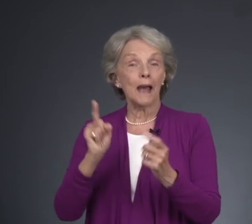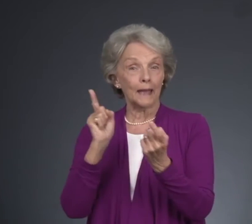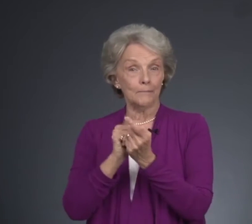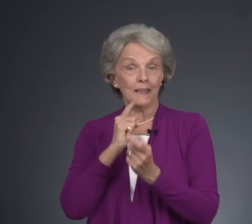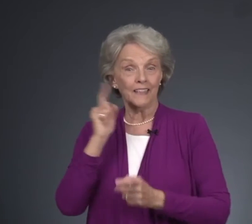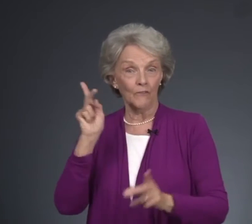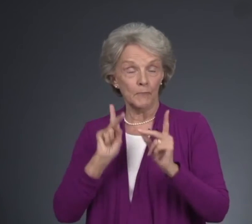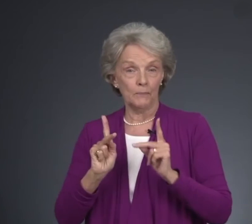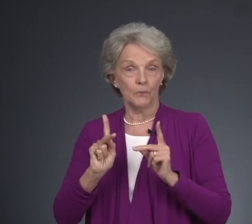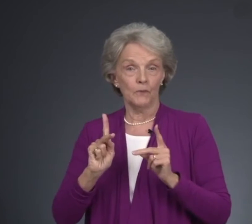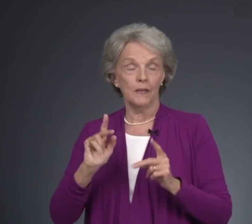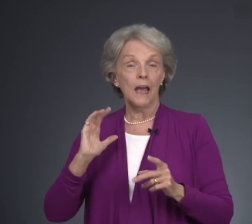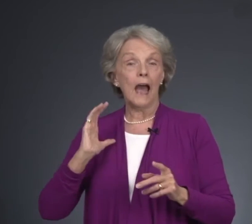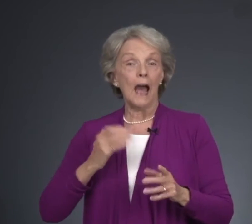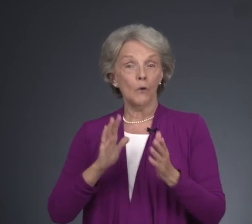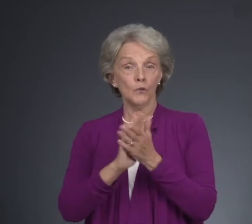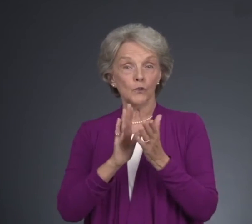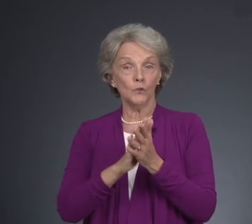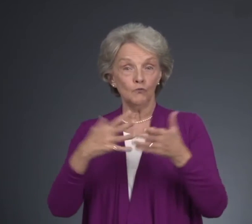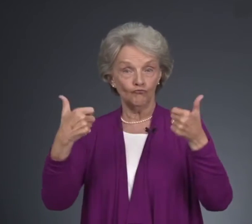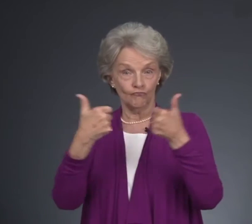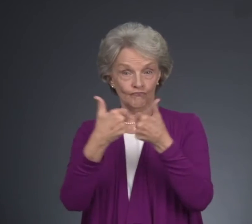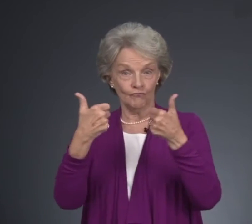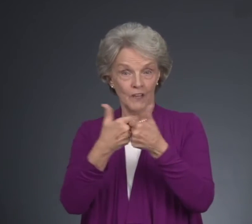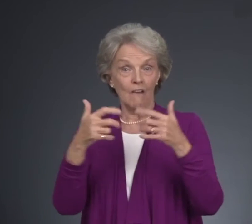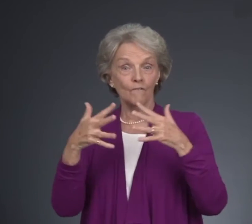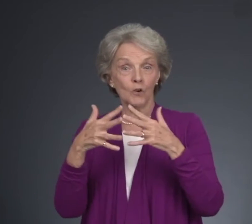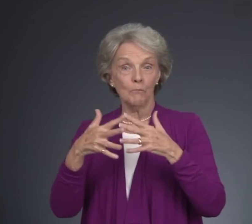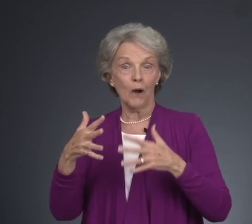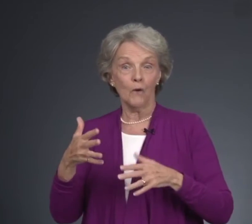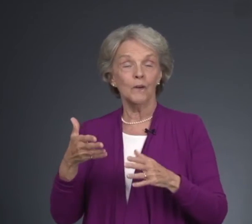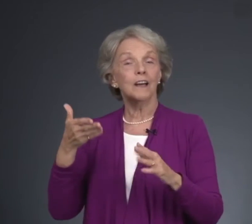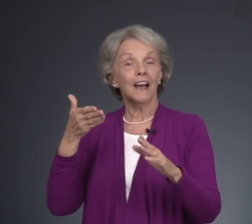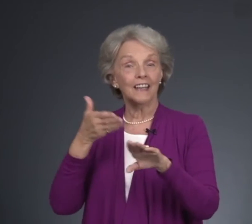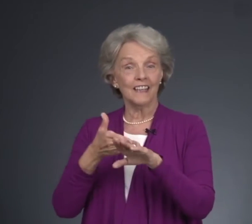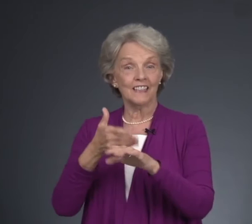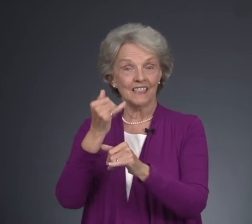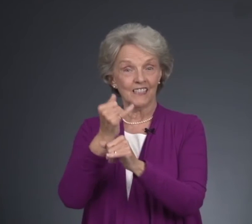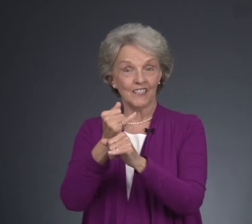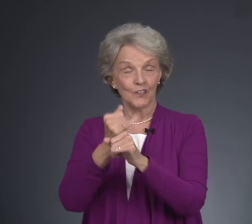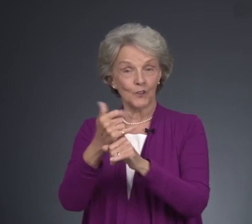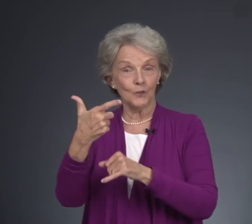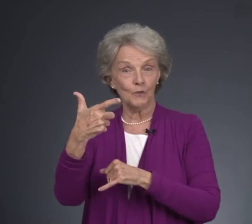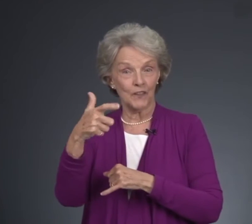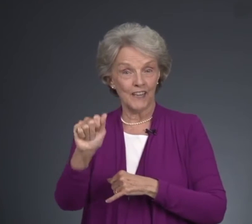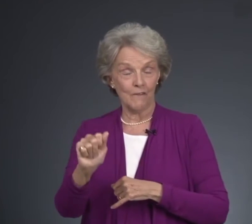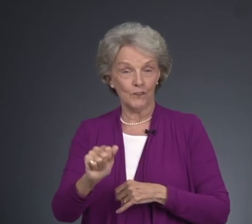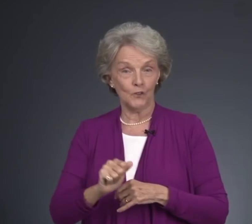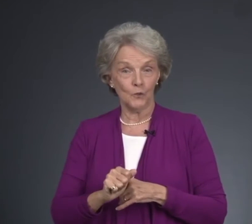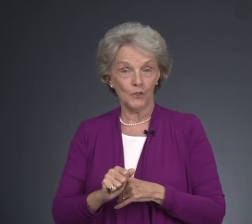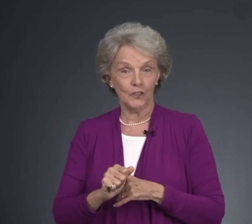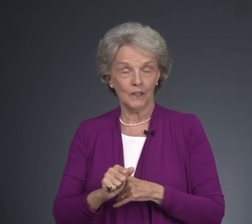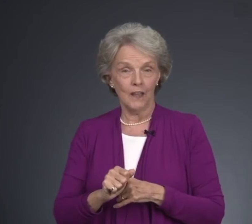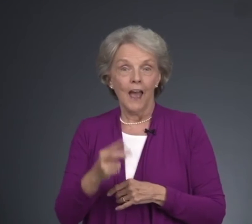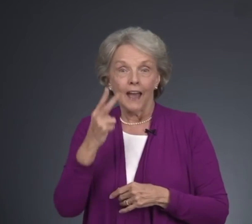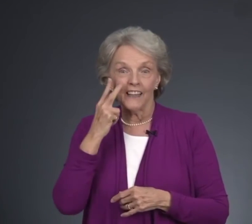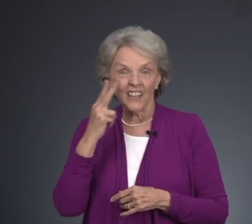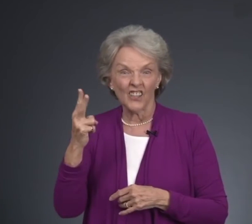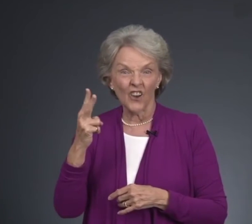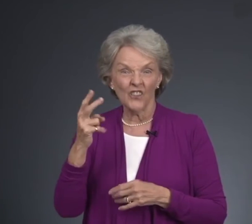I had met deaf people, our school, football against the School for the Deaf in Georgia. And I saw